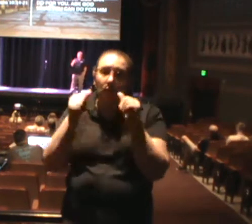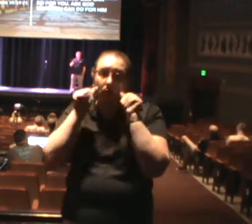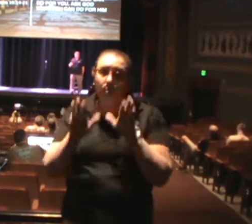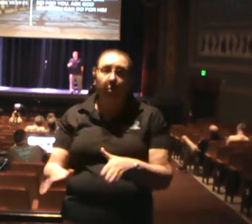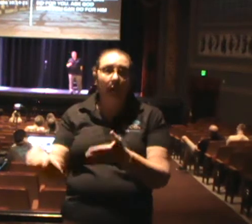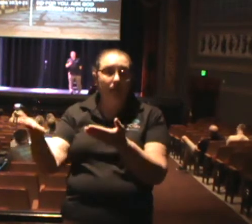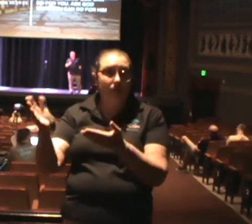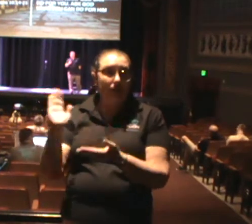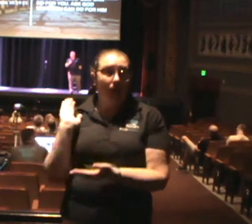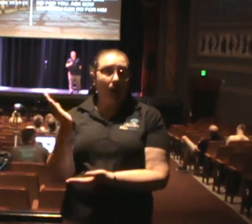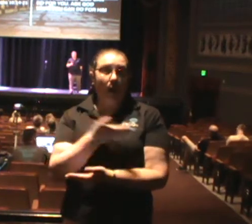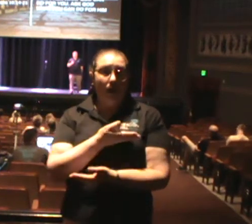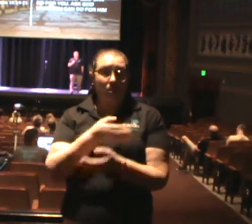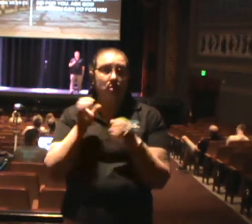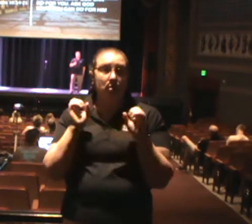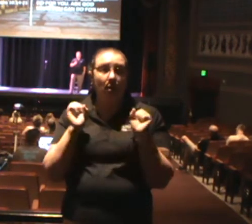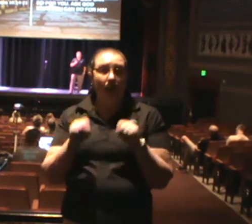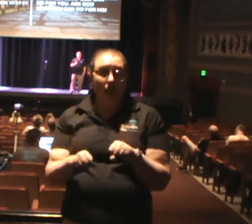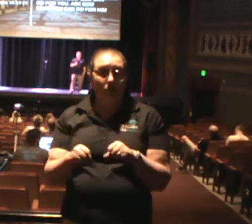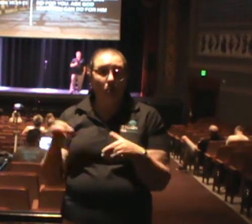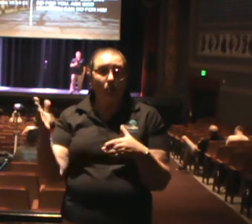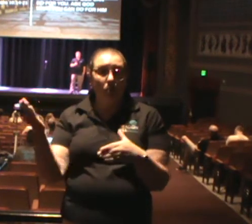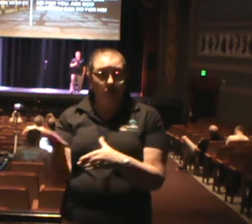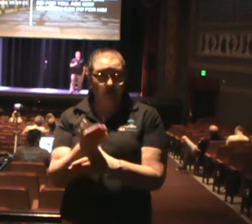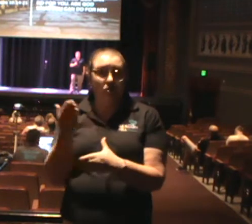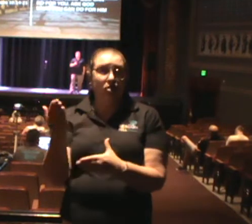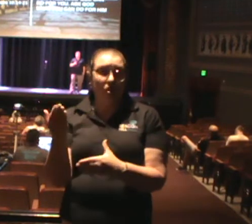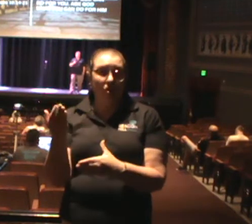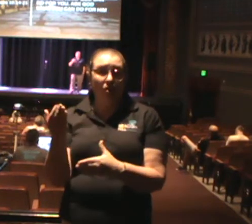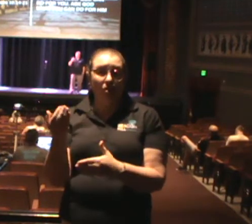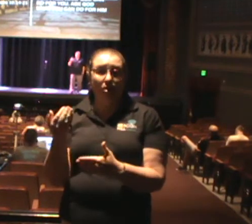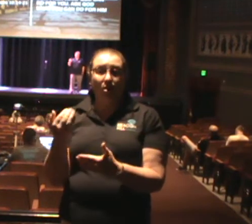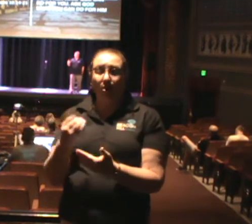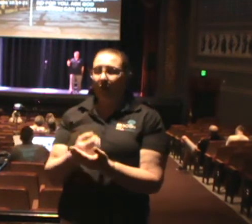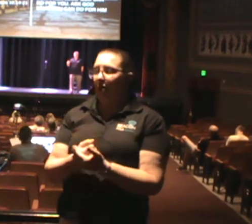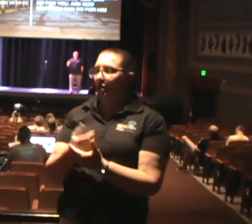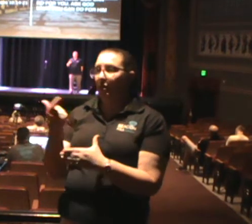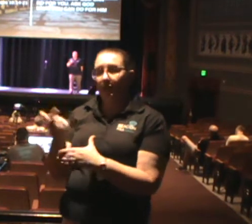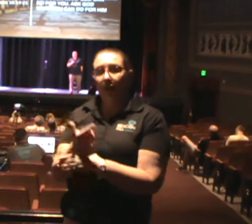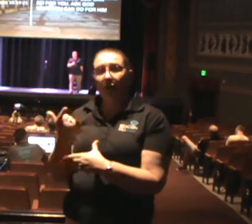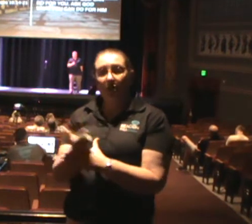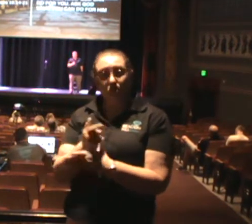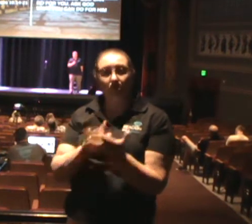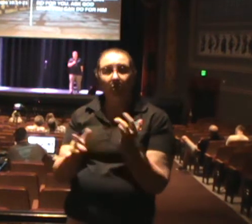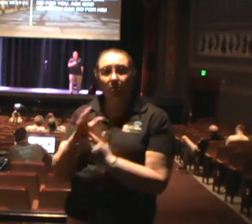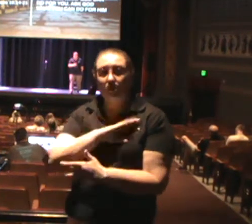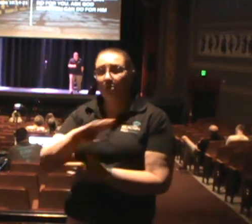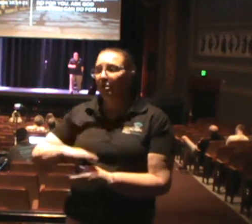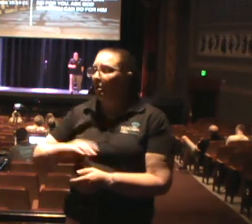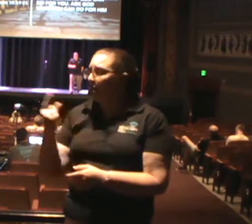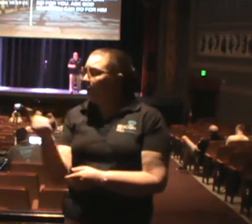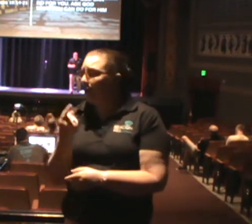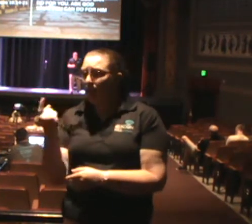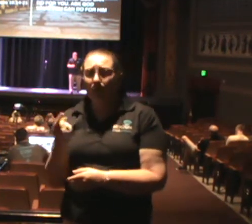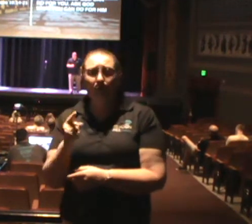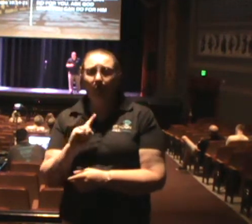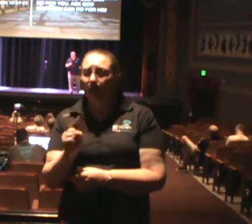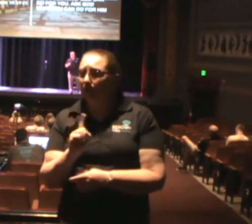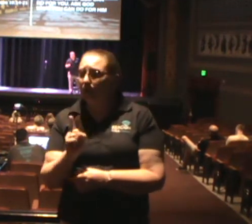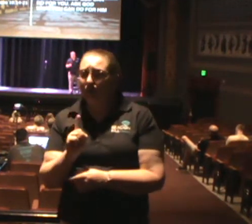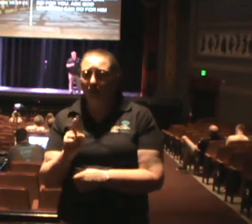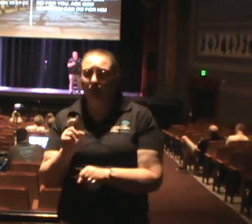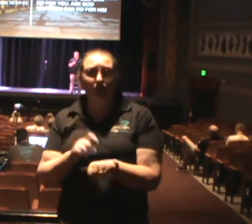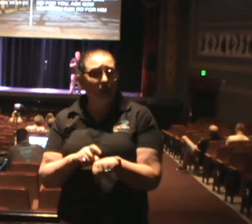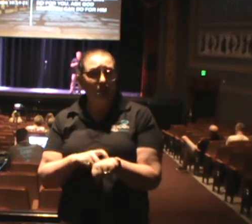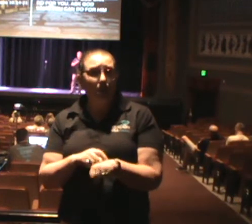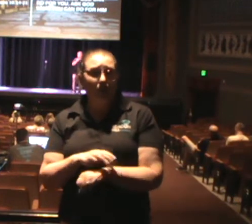to share the good news of the gospel of Jesus Christ to almost anyone, anywhere, in any time. So